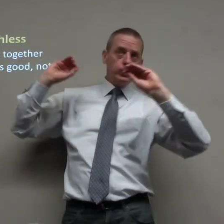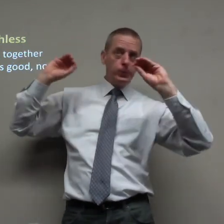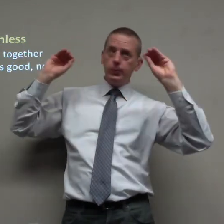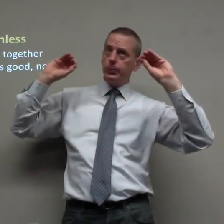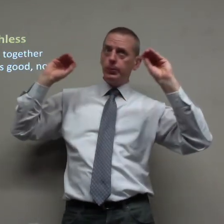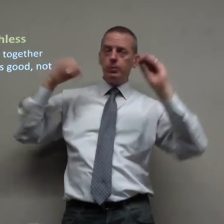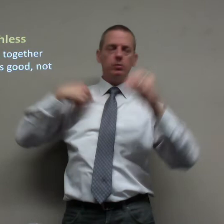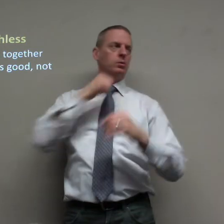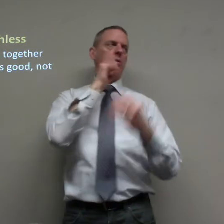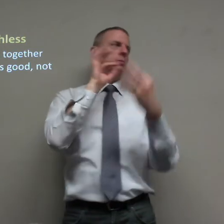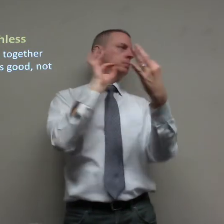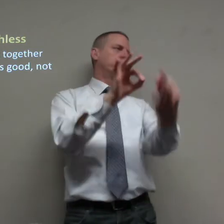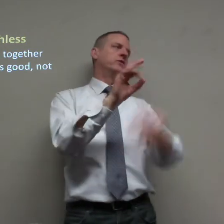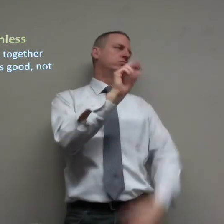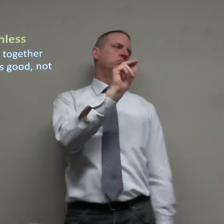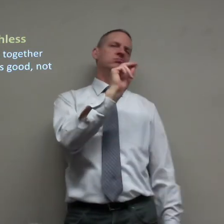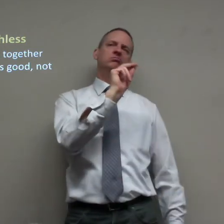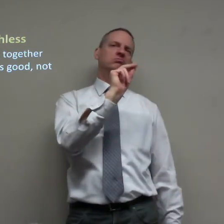when Jesus is not a part of us we are not perfect